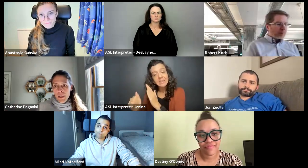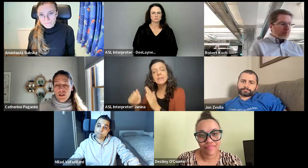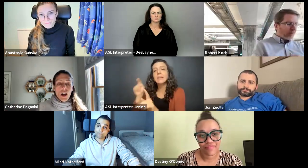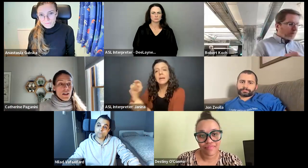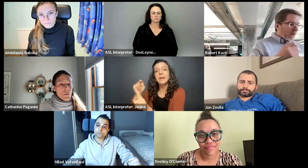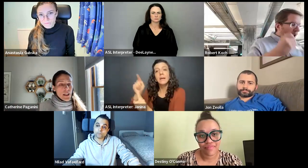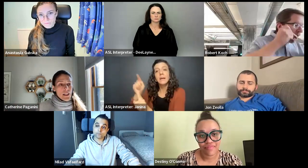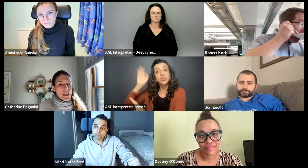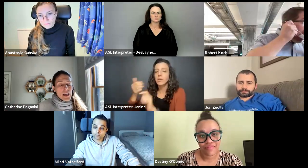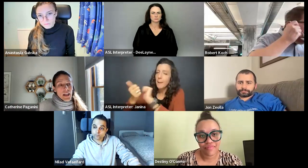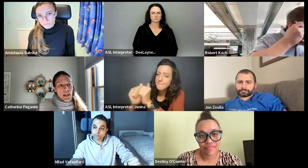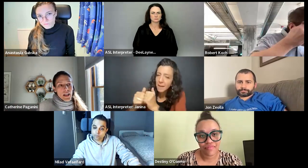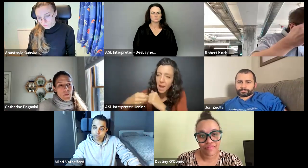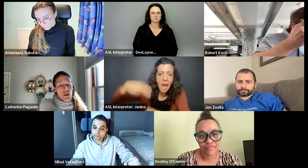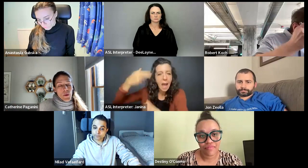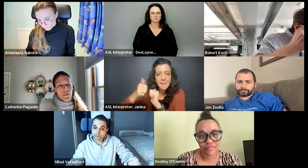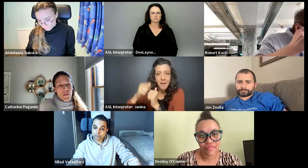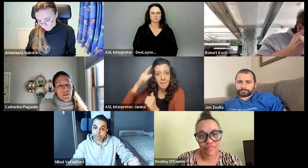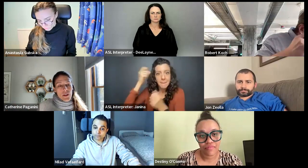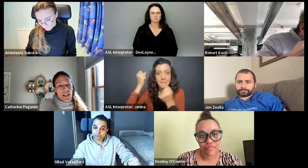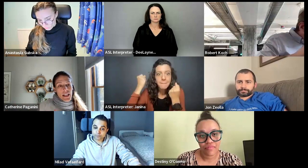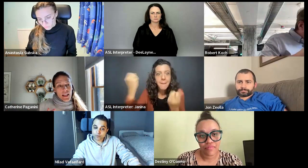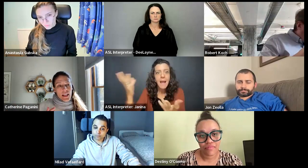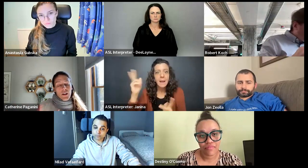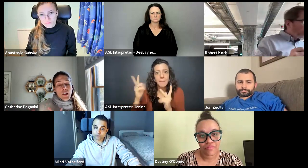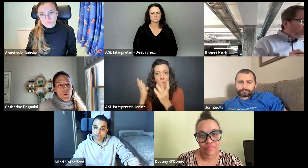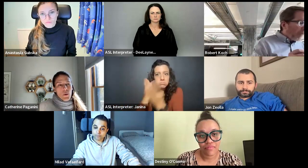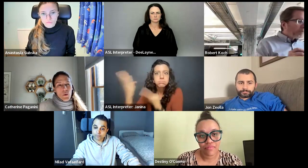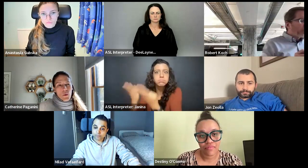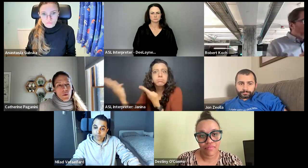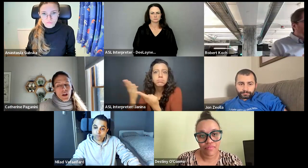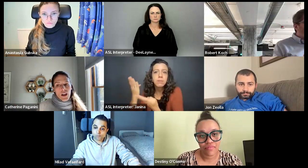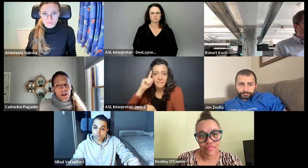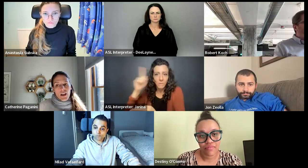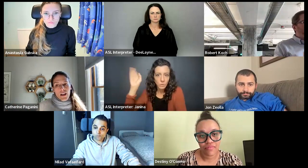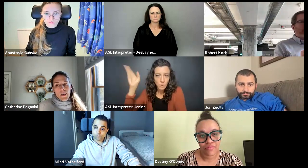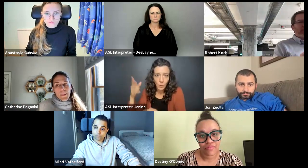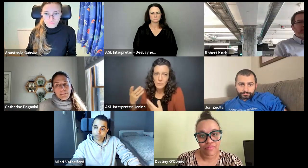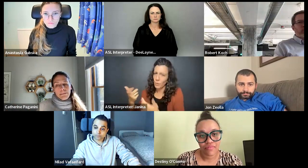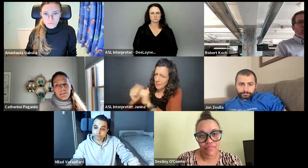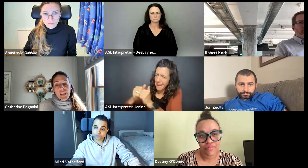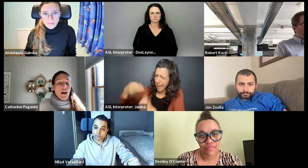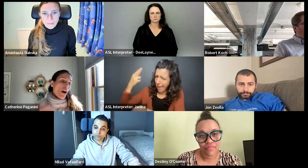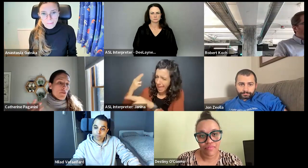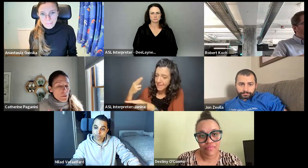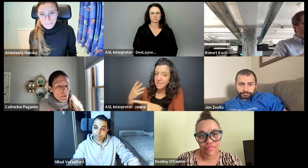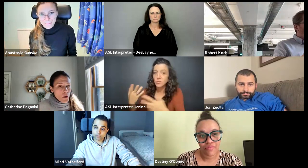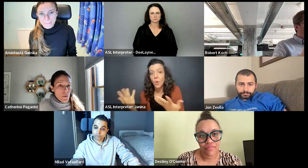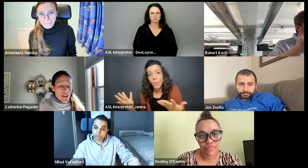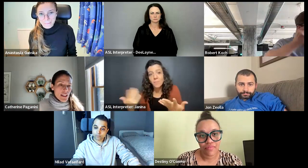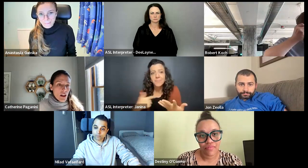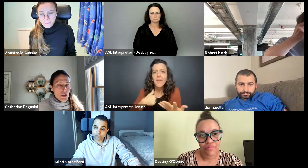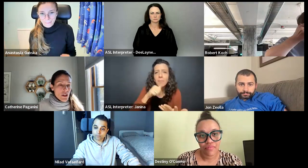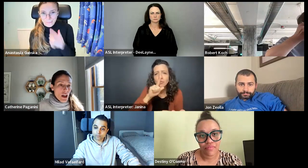submitting talks. But so, if there is anything, I don't know, yeah, how